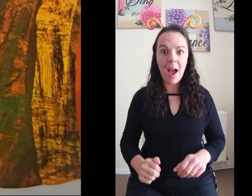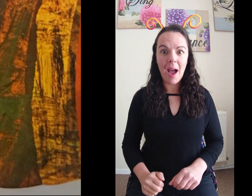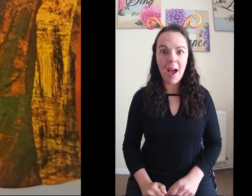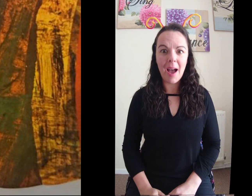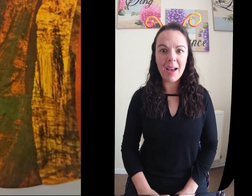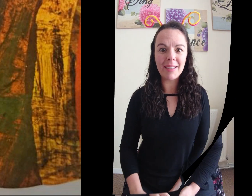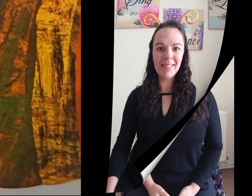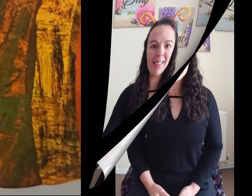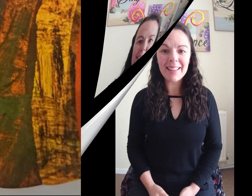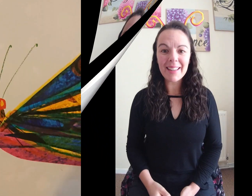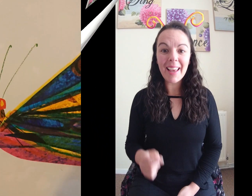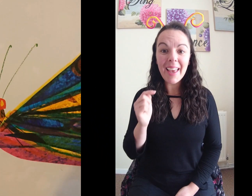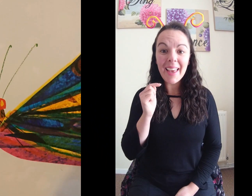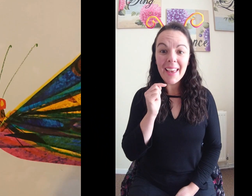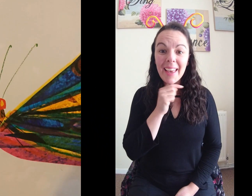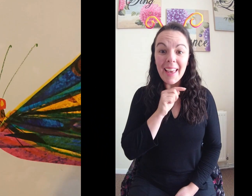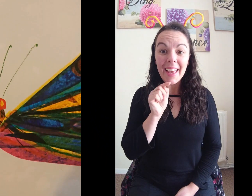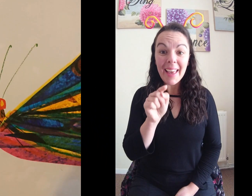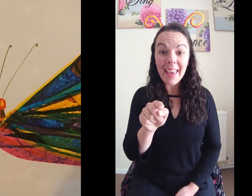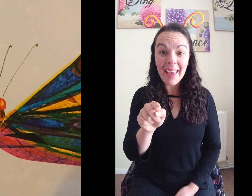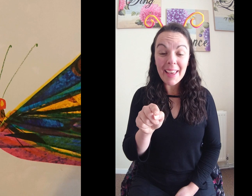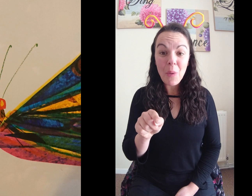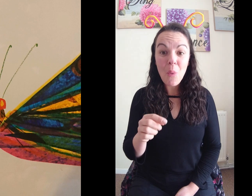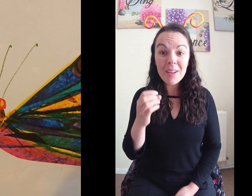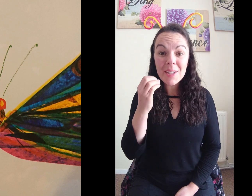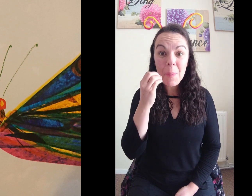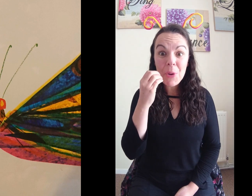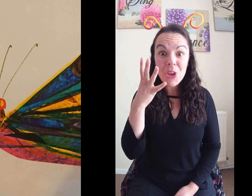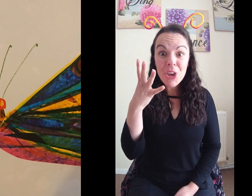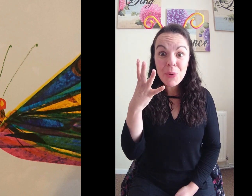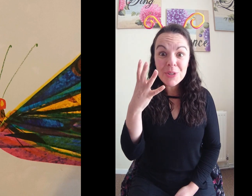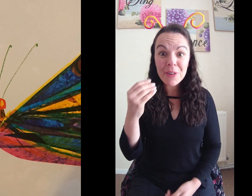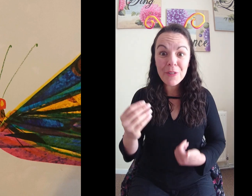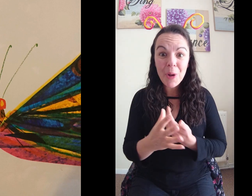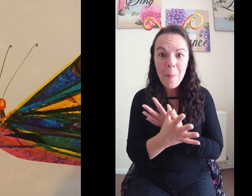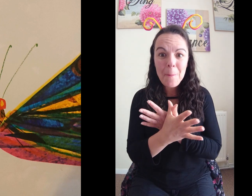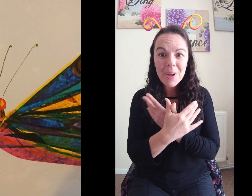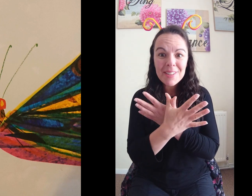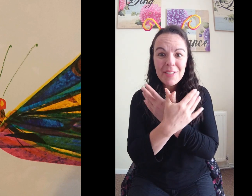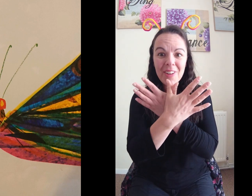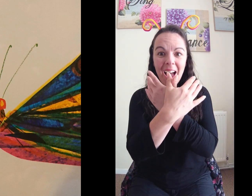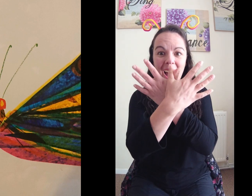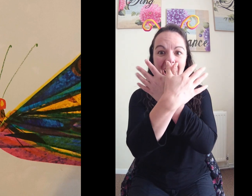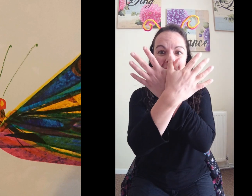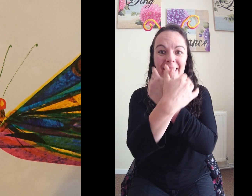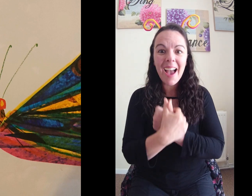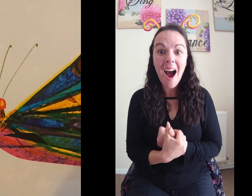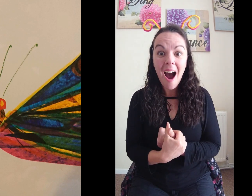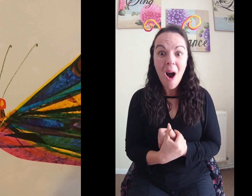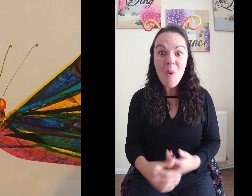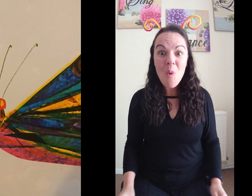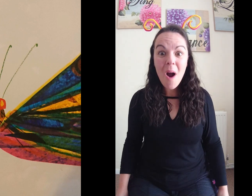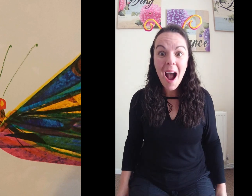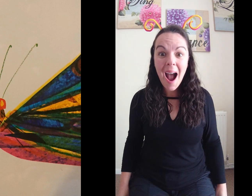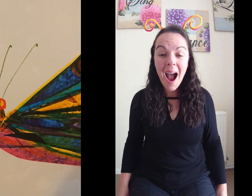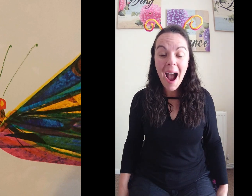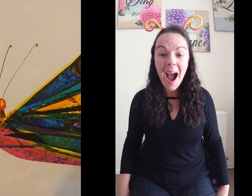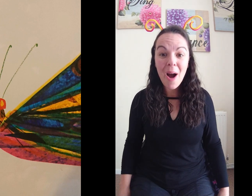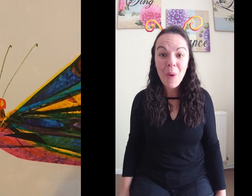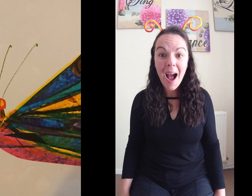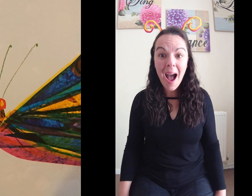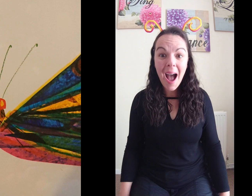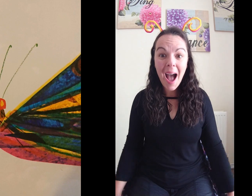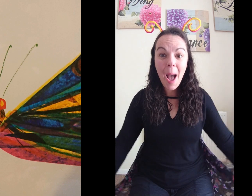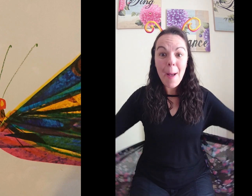and... He was a beautiful butterfly! Wow!